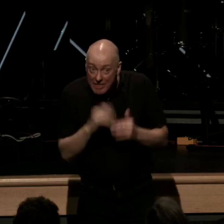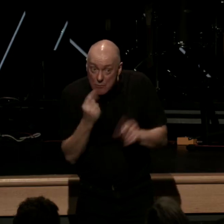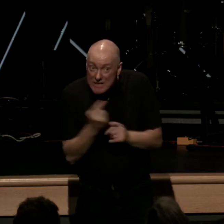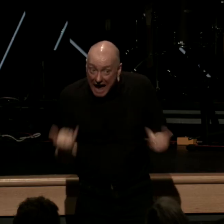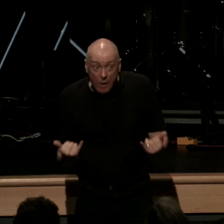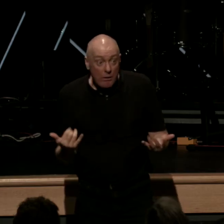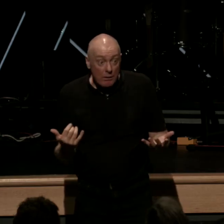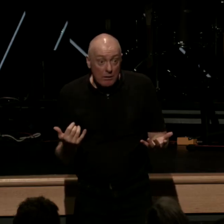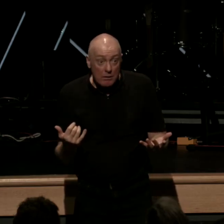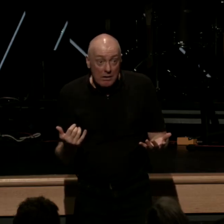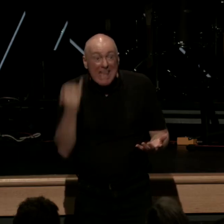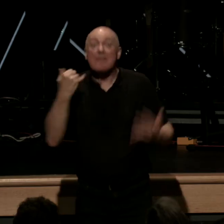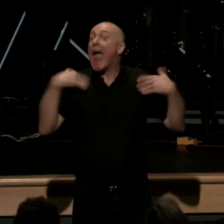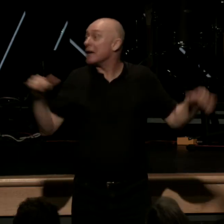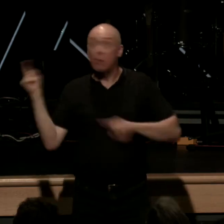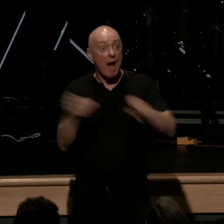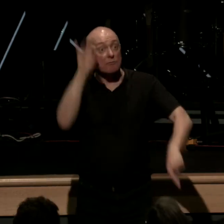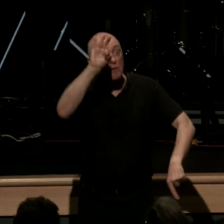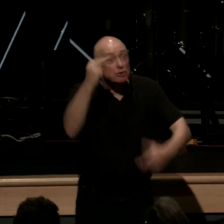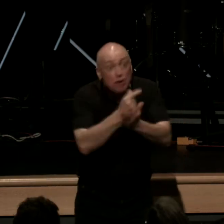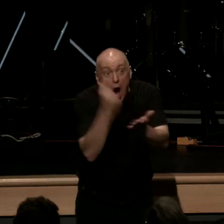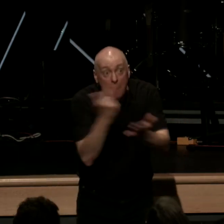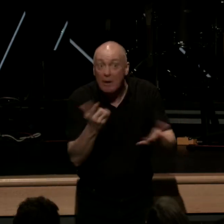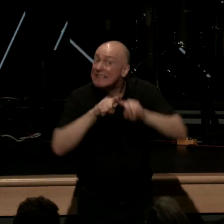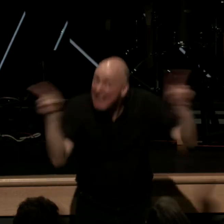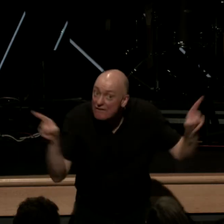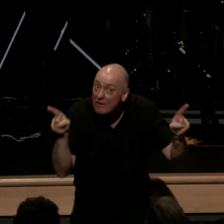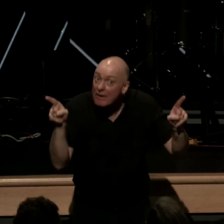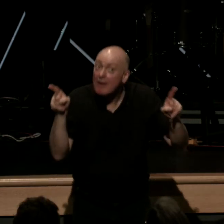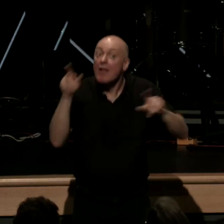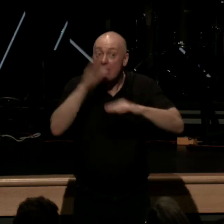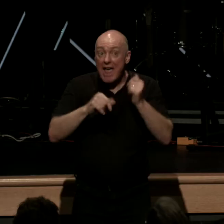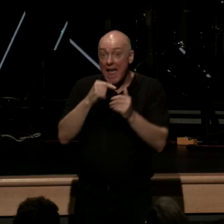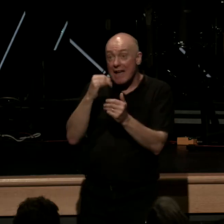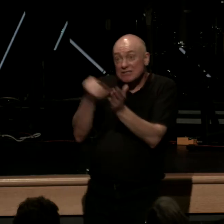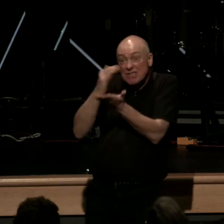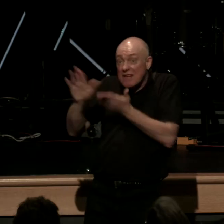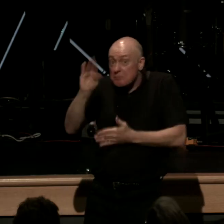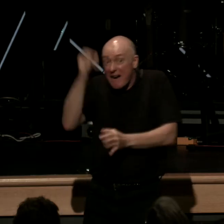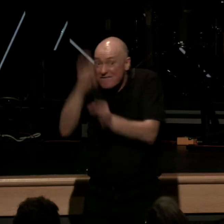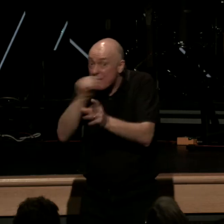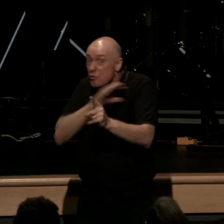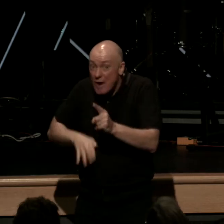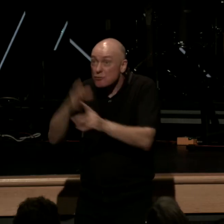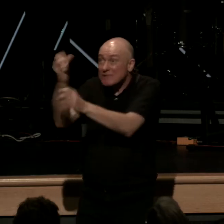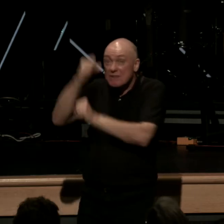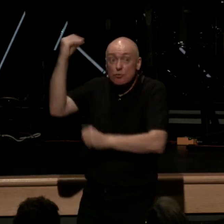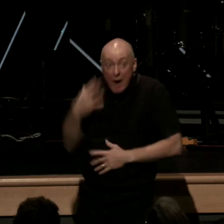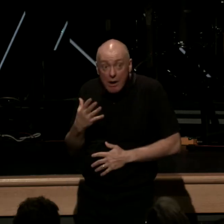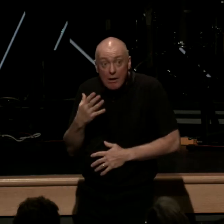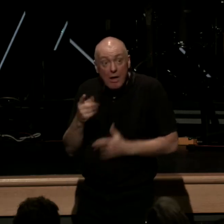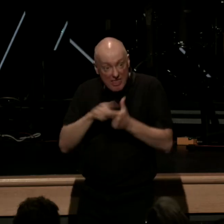if an angel comes and preaches the gospel different than the justification by faith and Christ and receiving grace let him be accursed